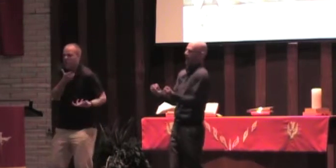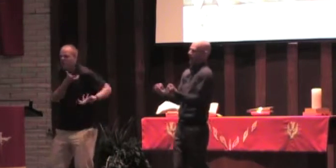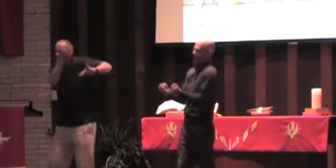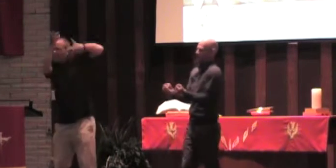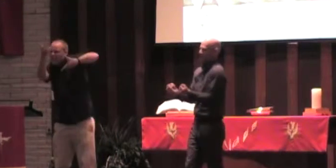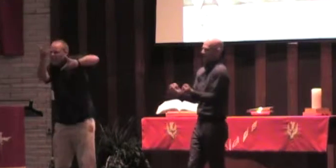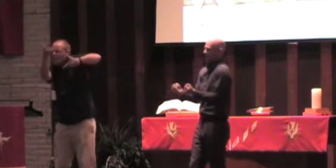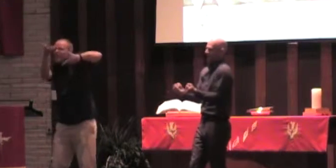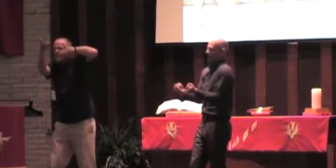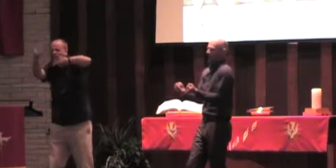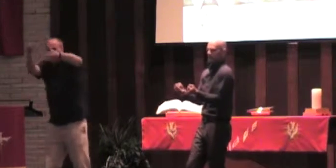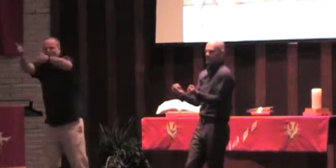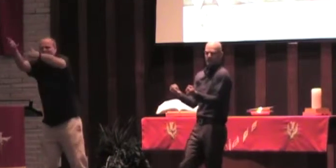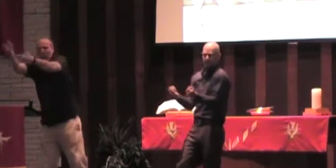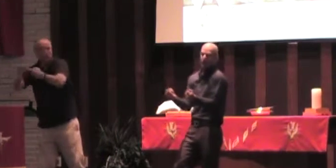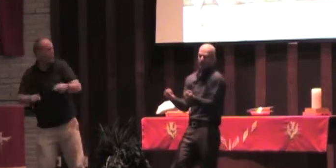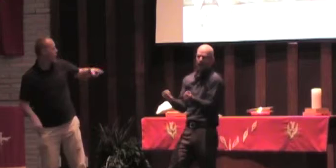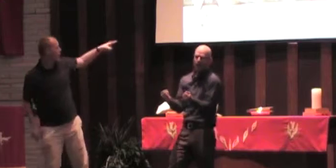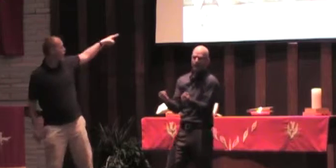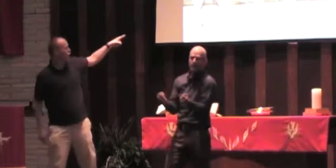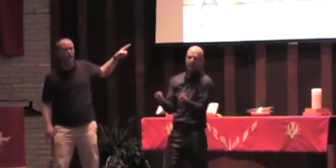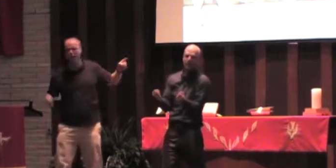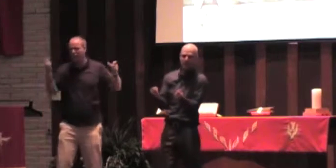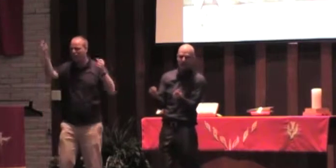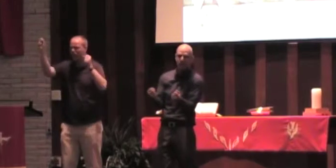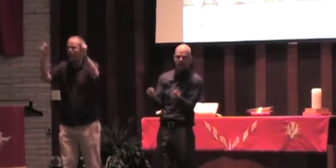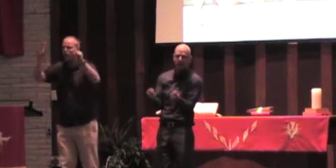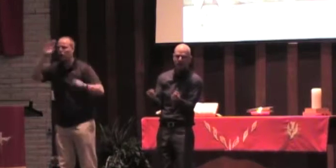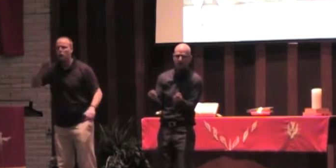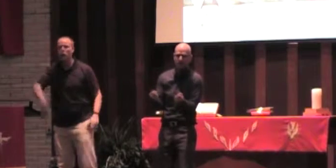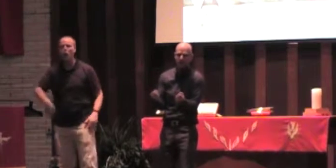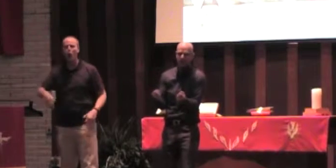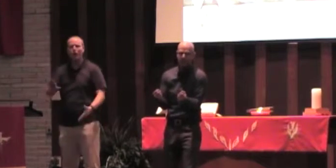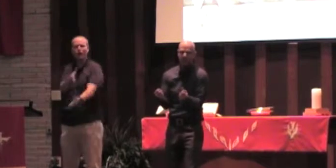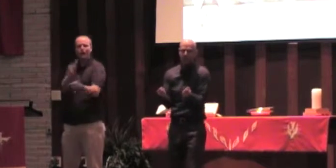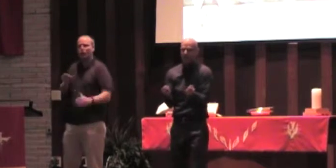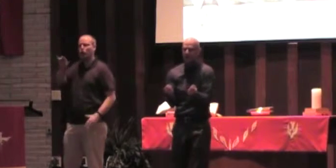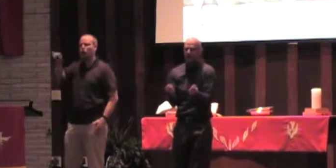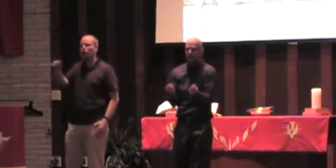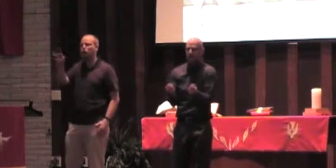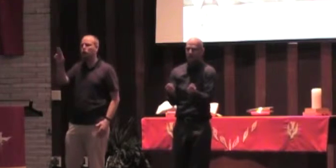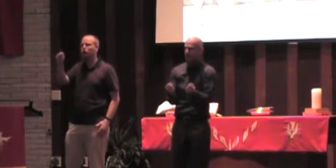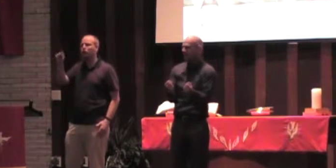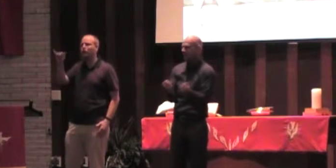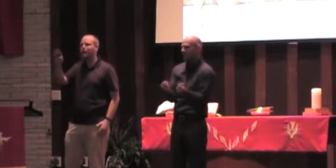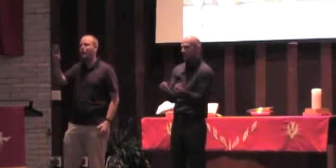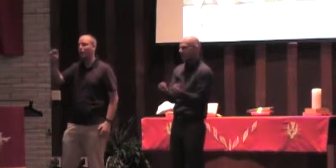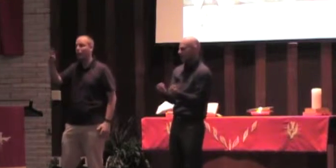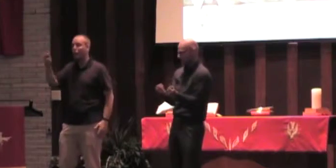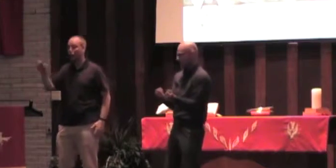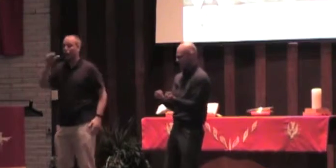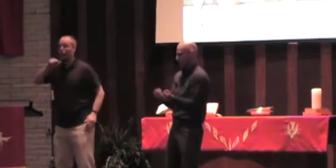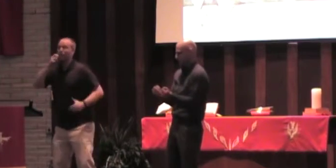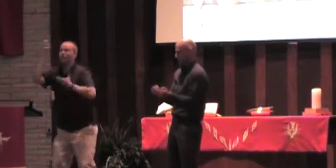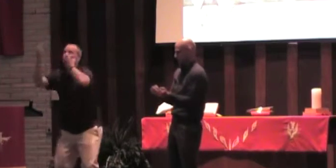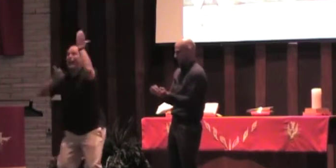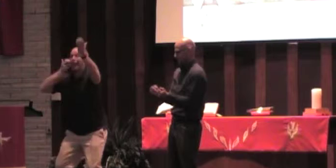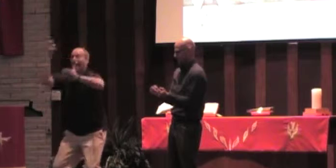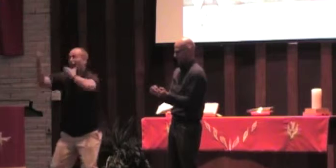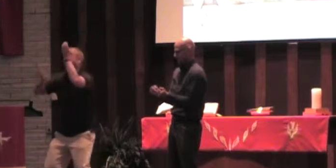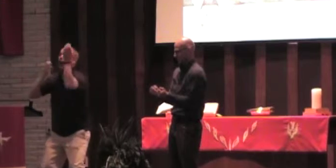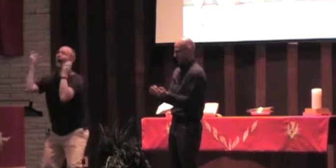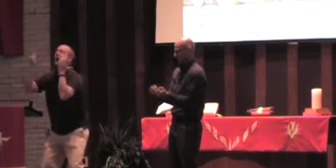of a riot. And this is, you know, kind of like a Justin Bieber concert, but these are not little girls, and they're not crying.